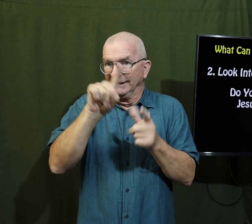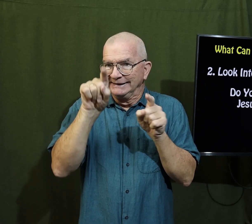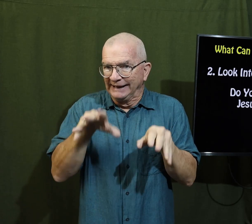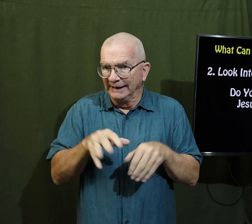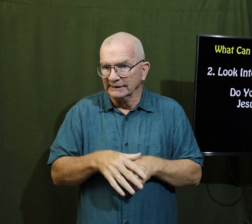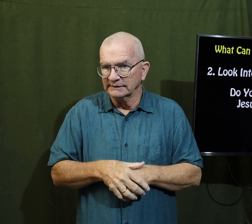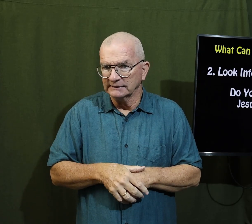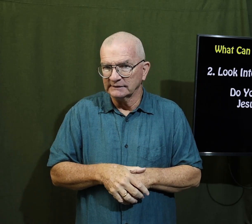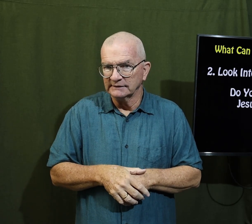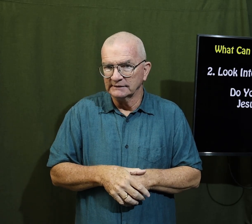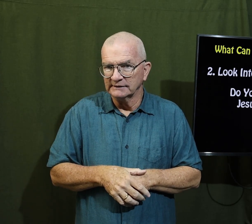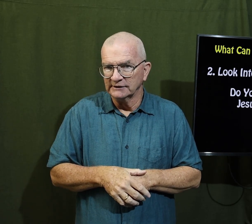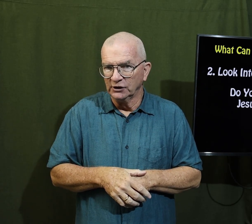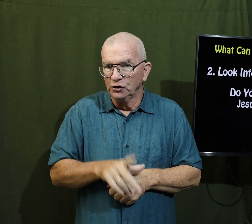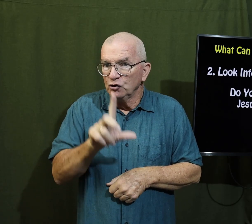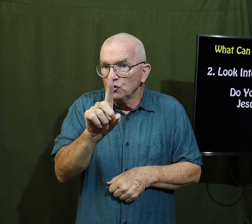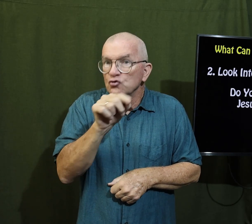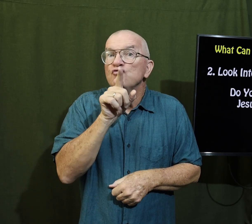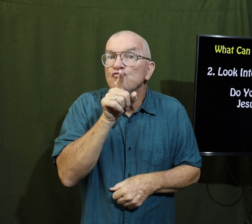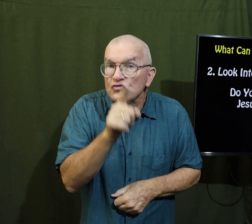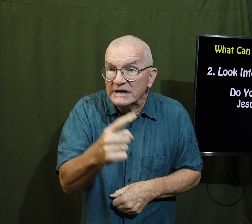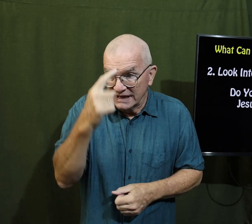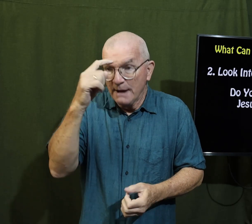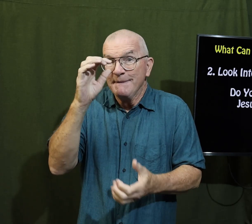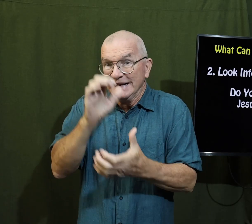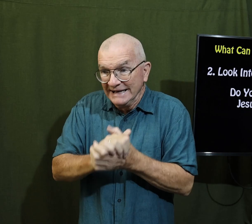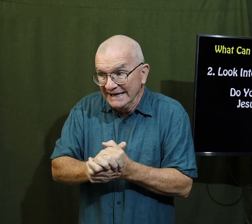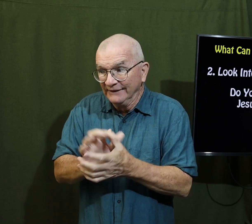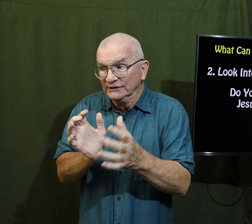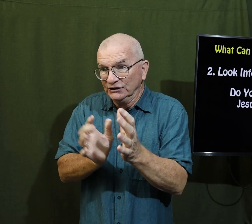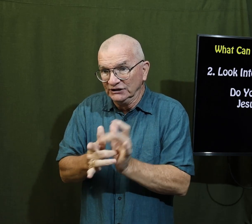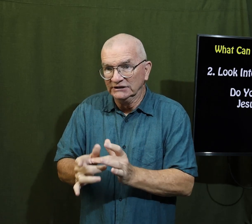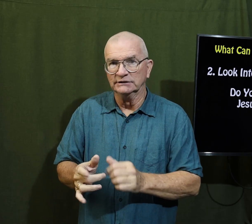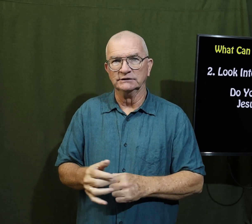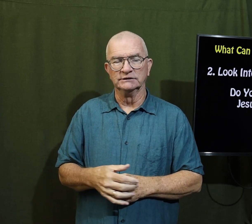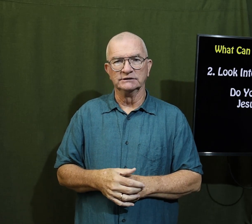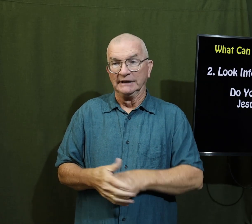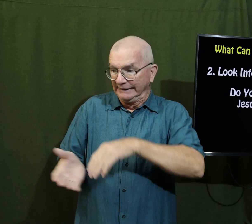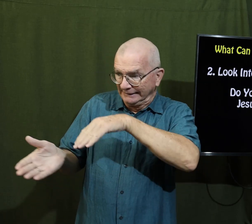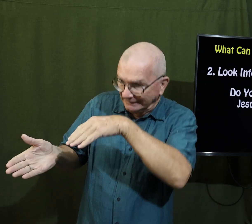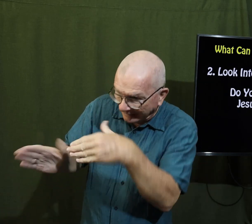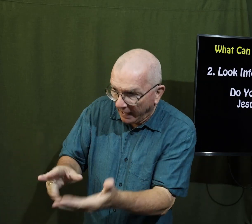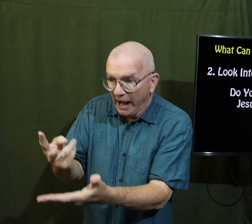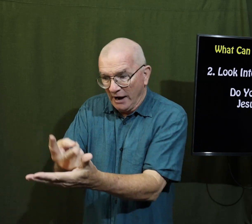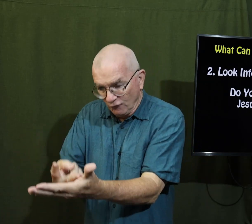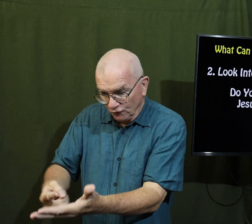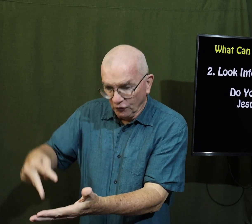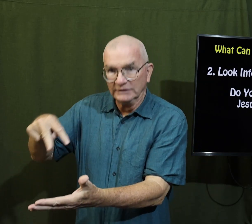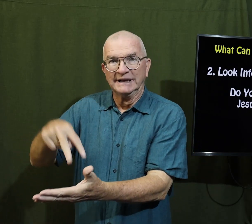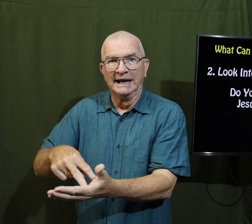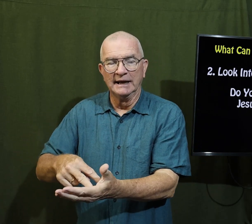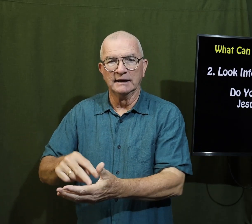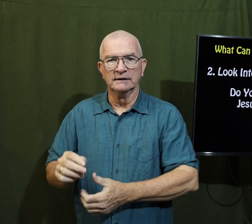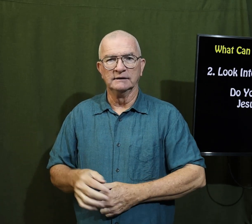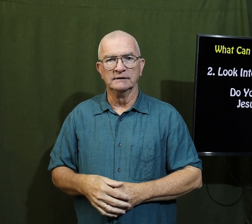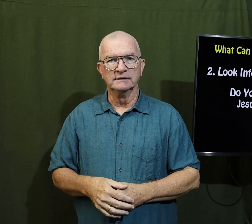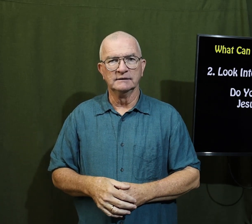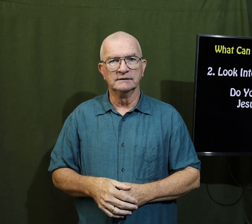remember the test do you really believe Jesus Christ that he died on the cross and rose again